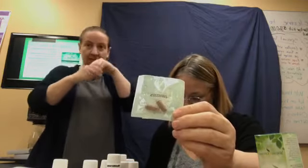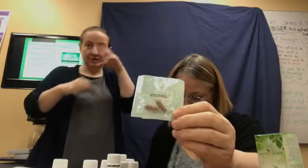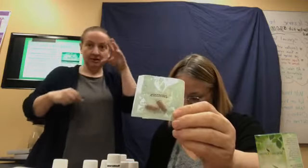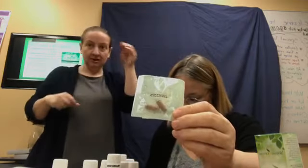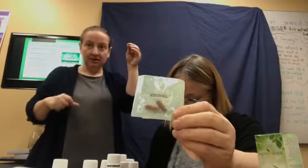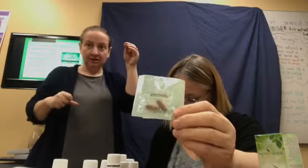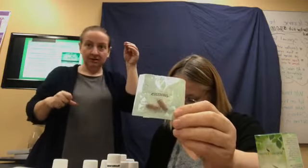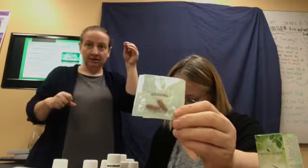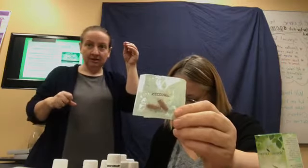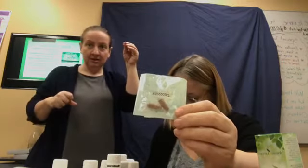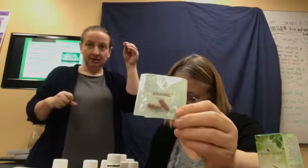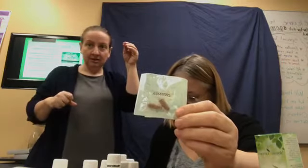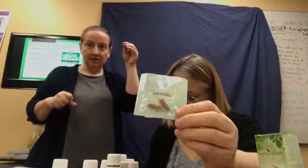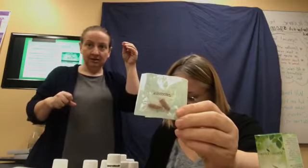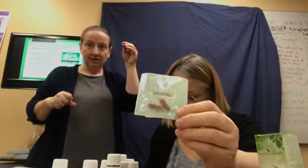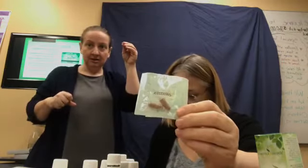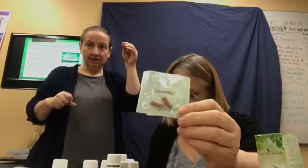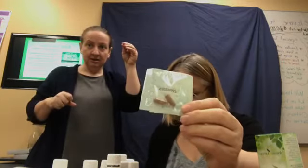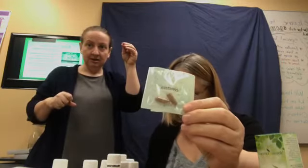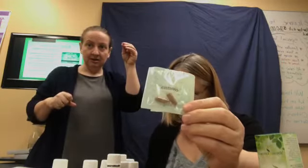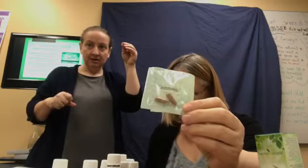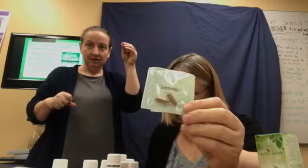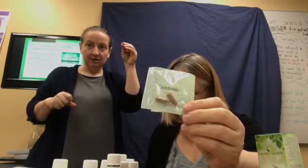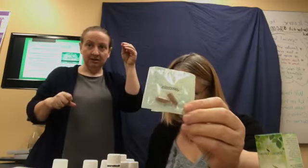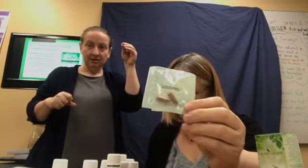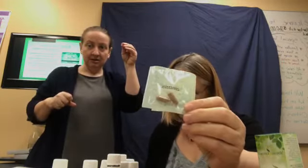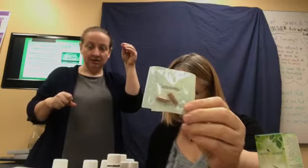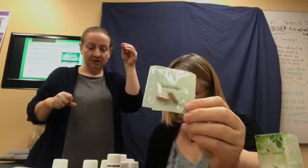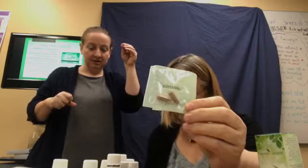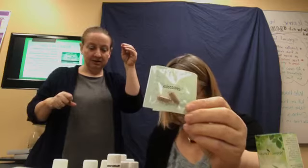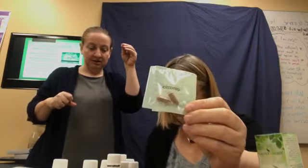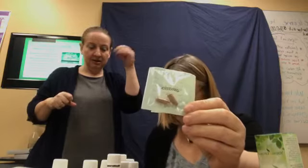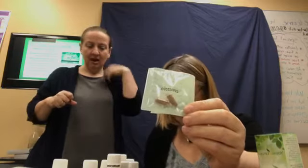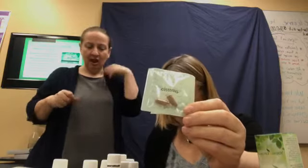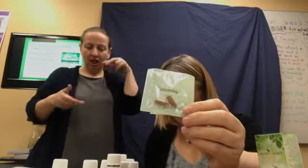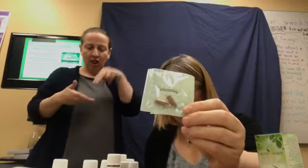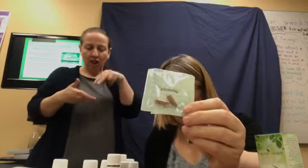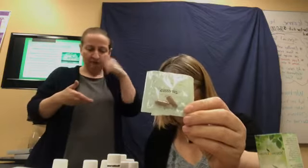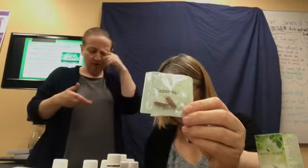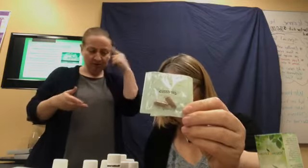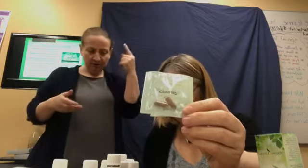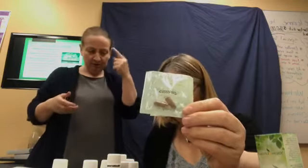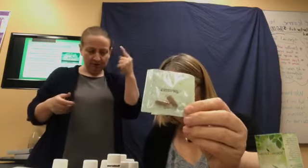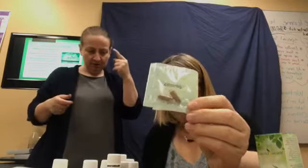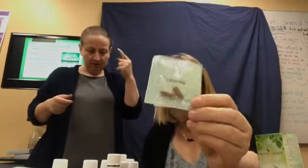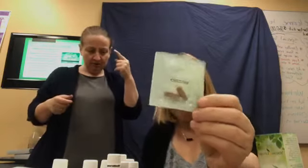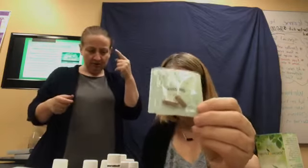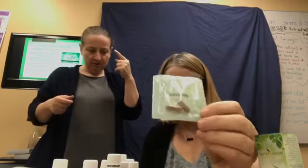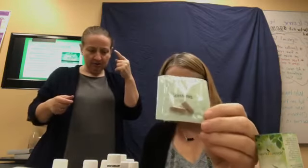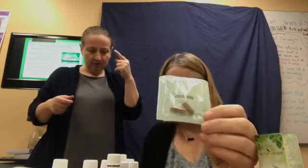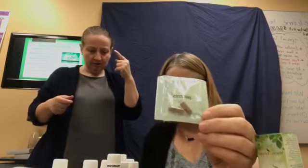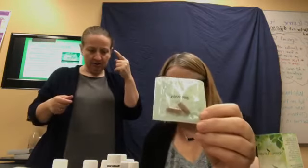I'm looking, looking, looking. Um, it's a citrus